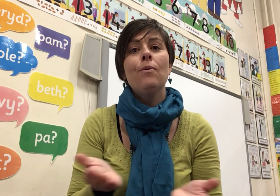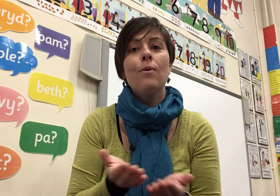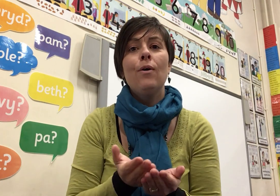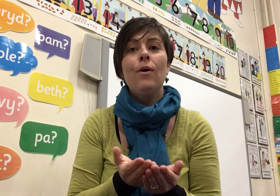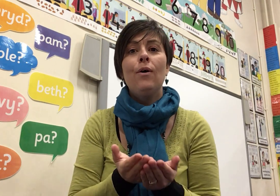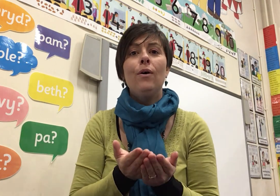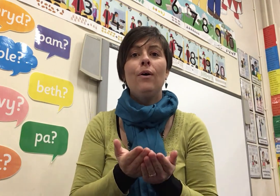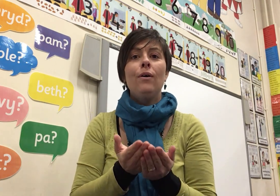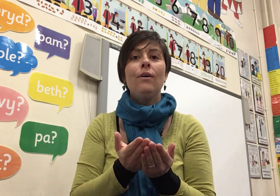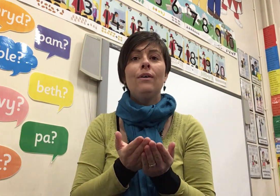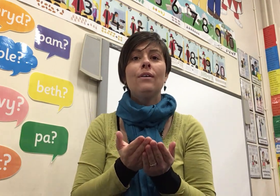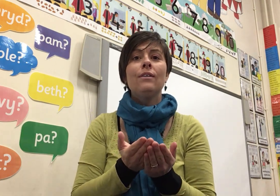world